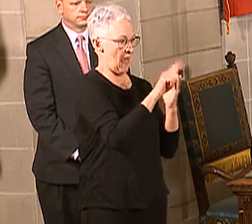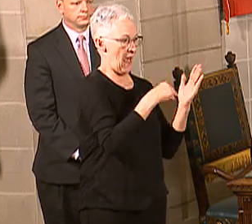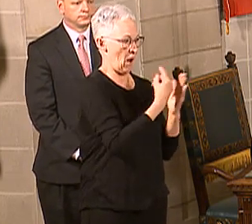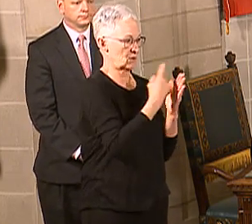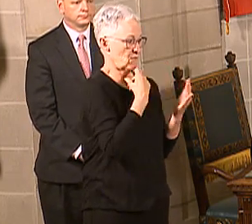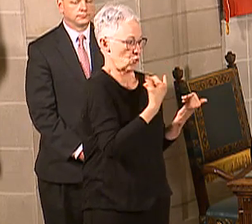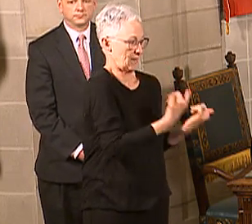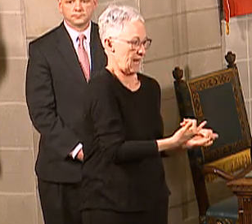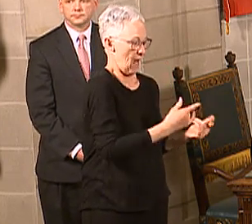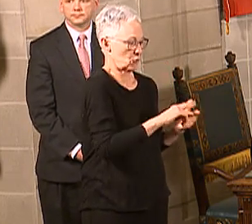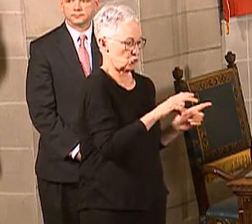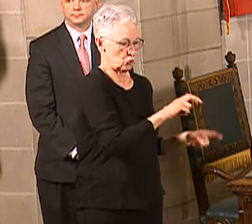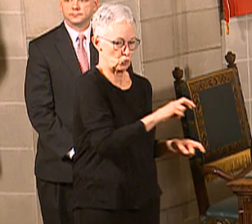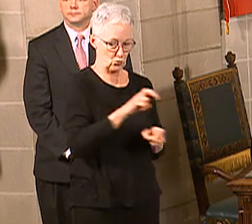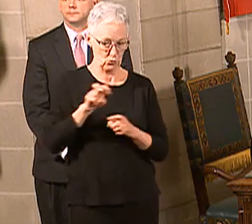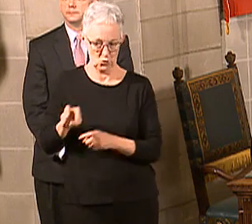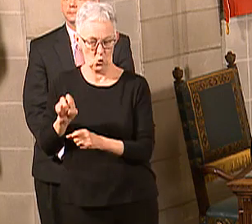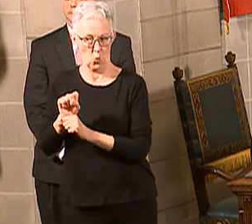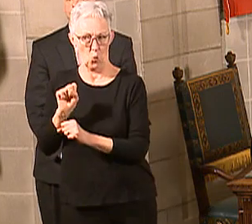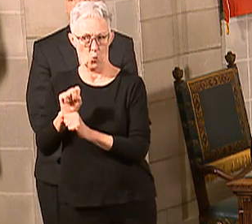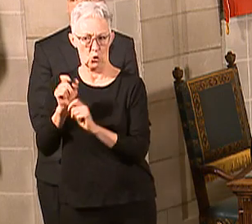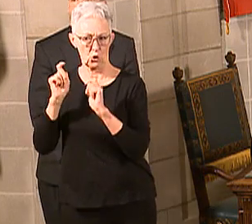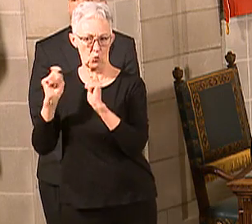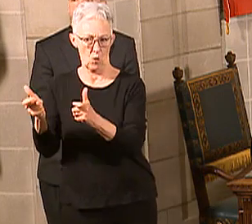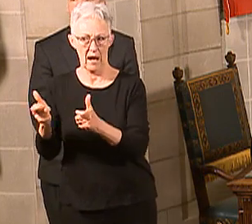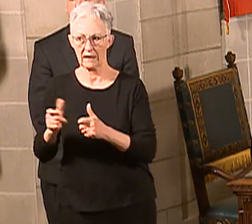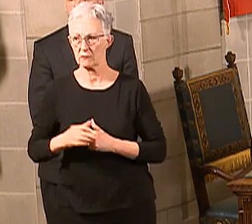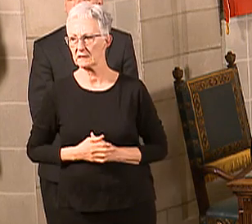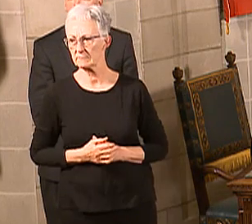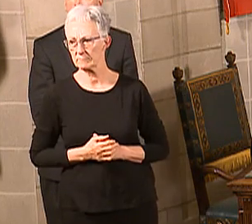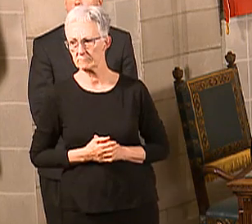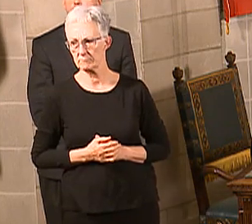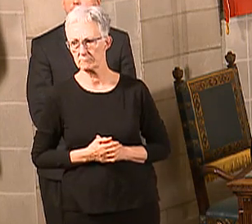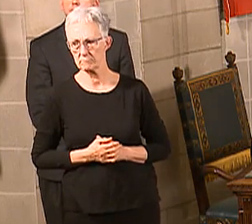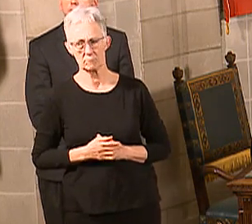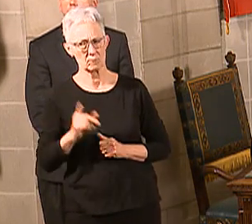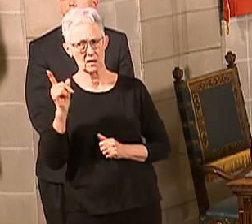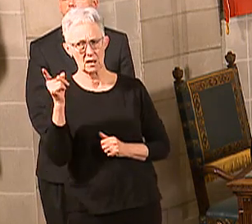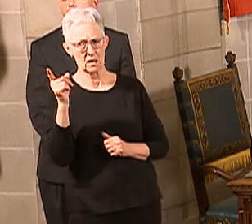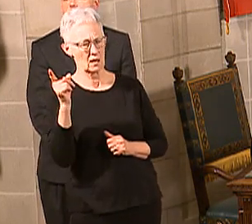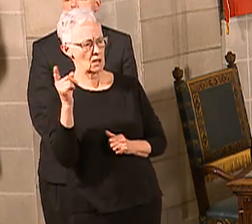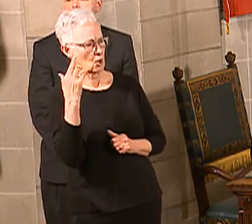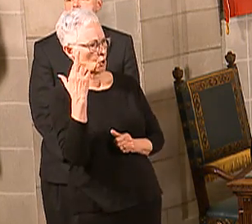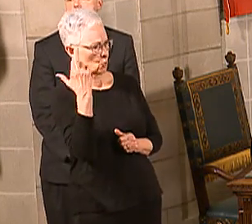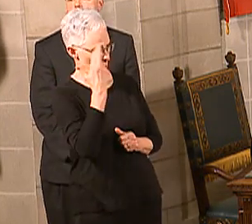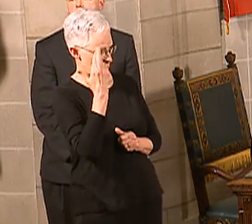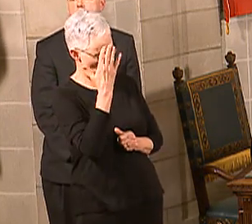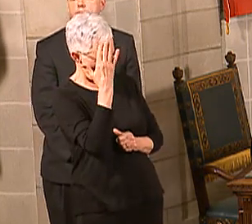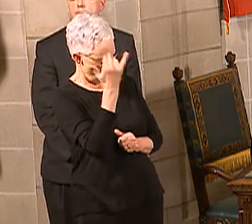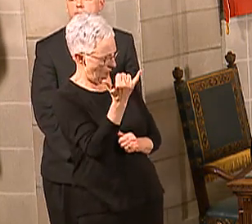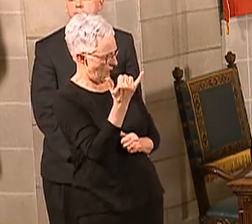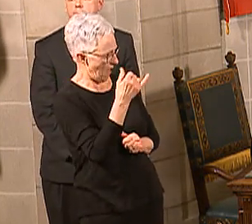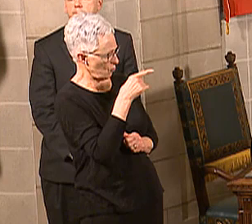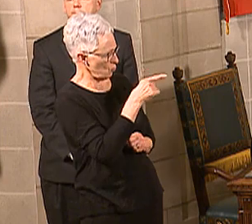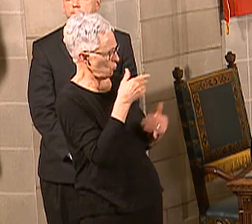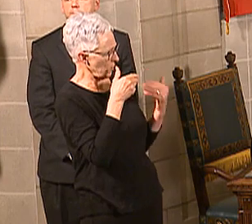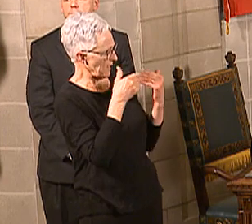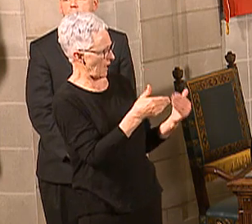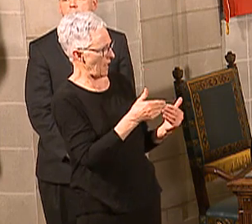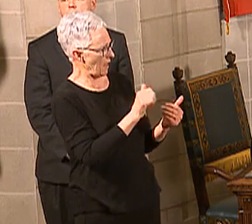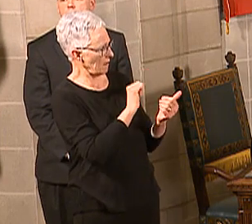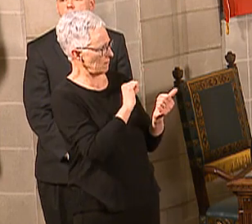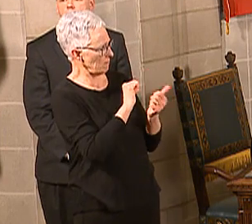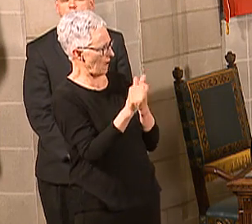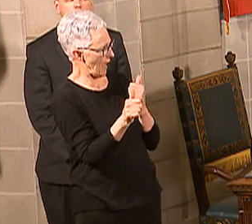they're getting the training faster. Are there any people in areas that you saw the key for this executive order to end in place because of the executive